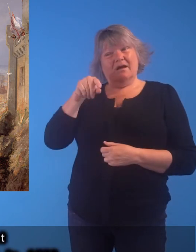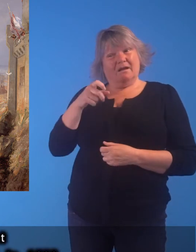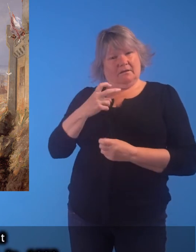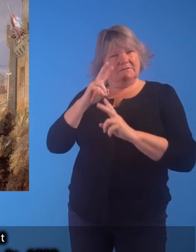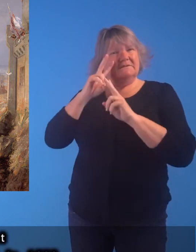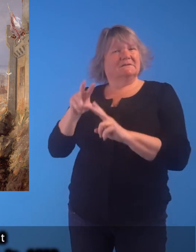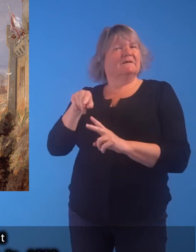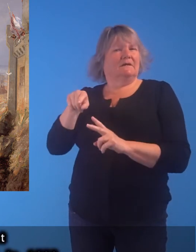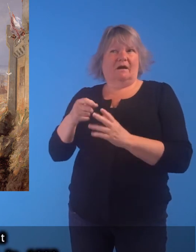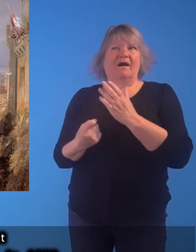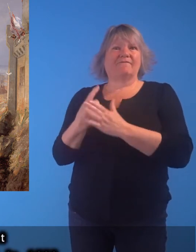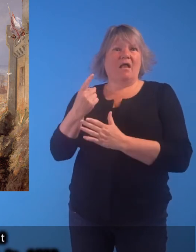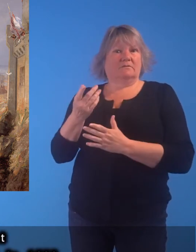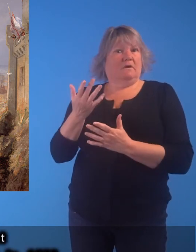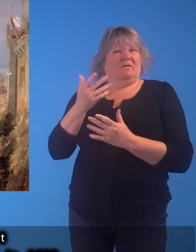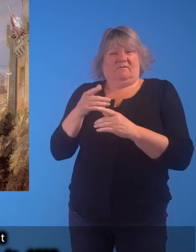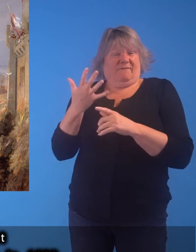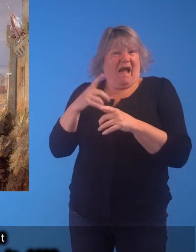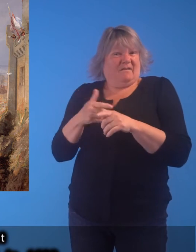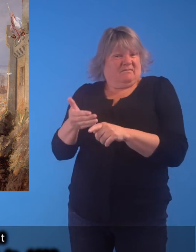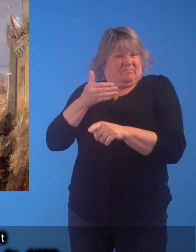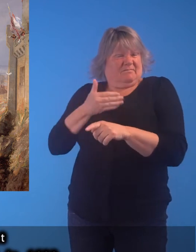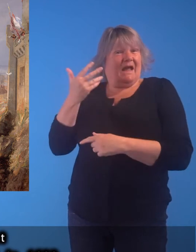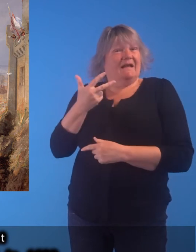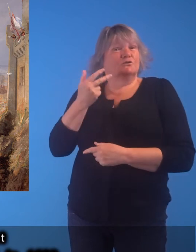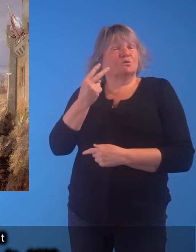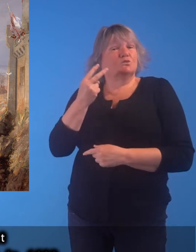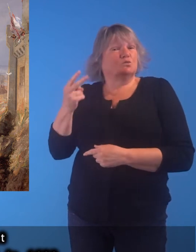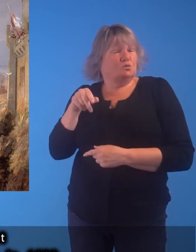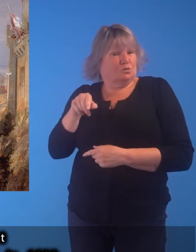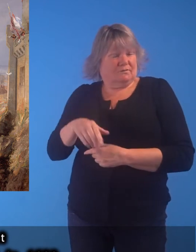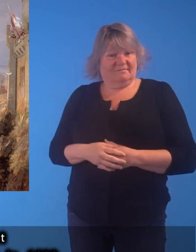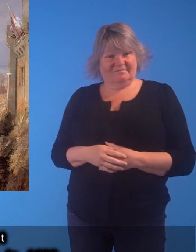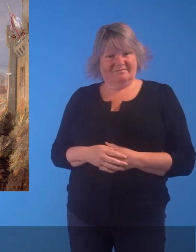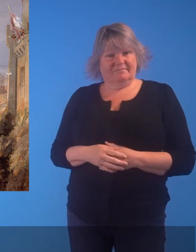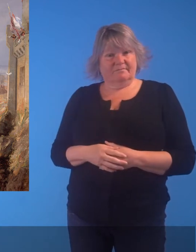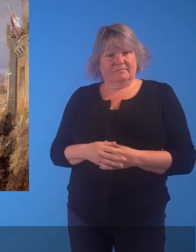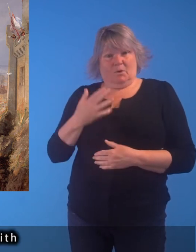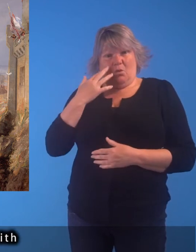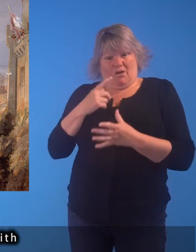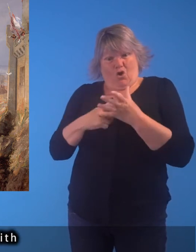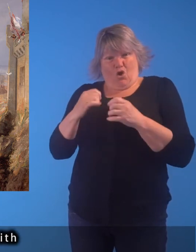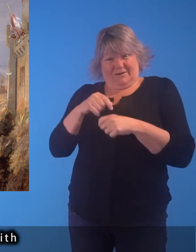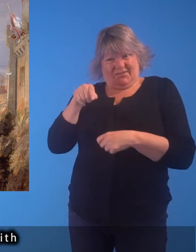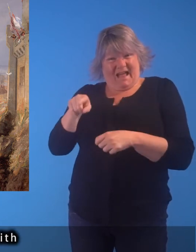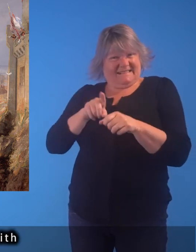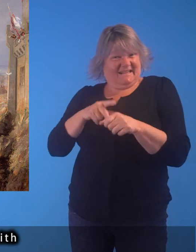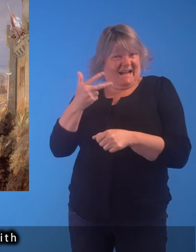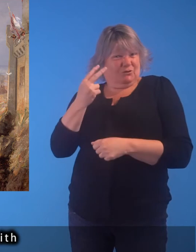This painting depicts an event which happened five years previously in 1822. When